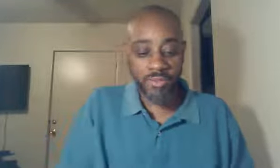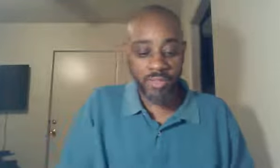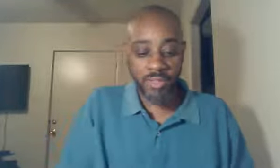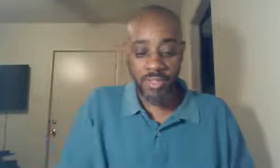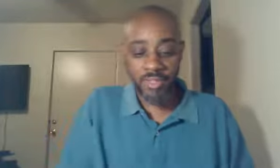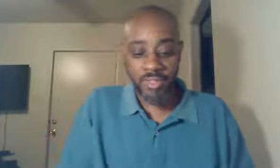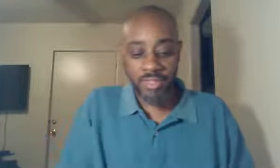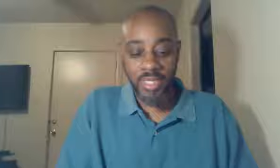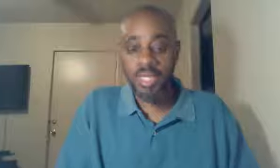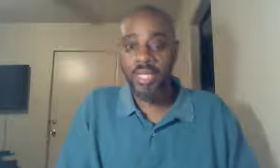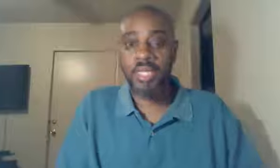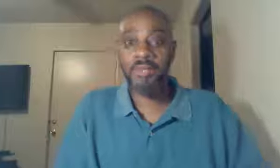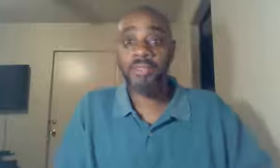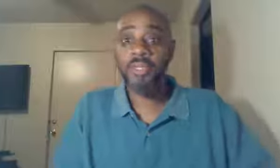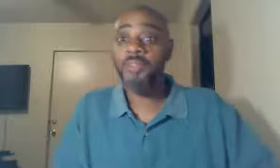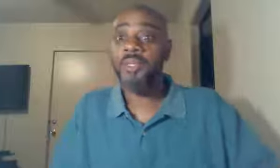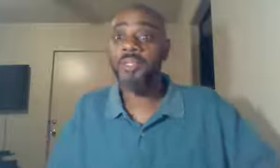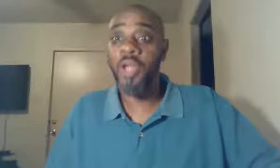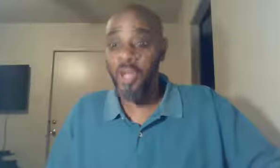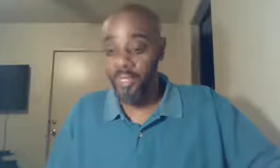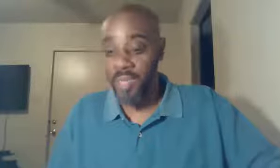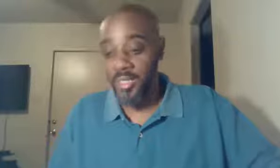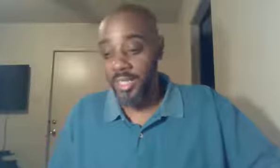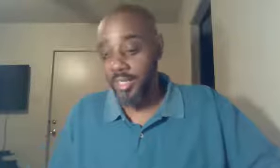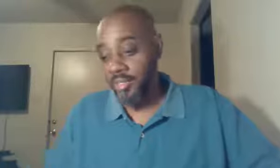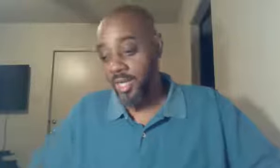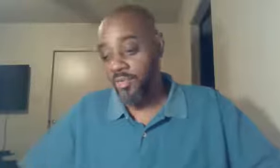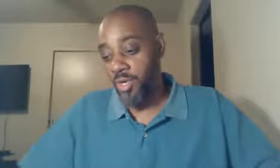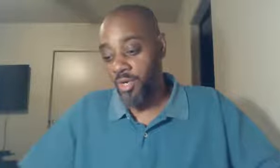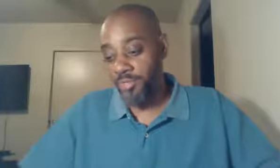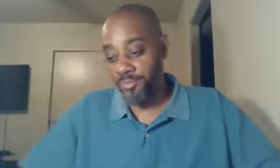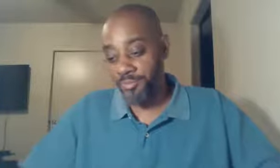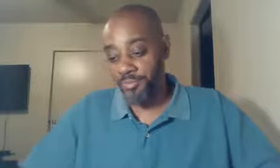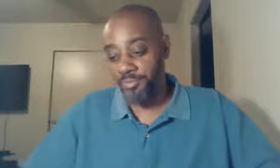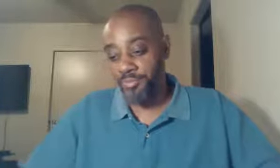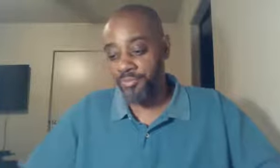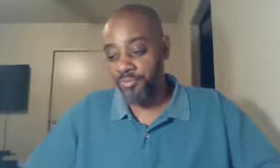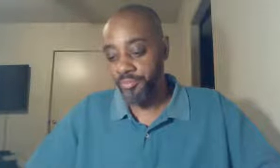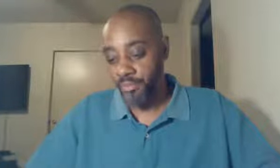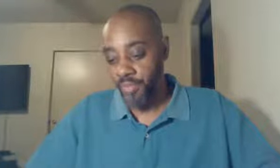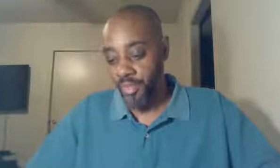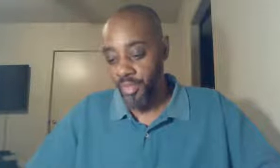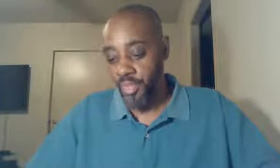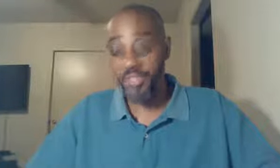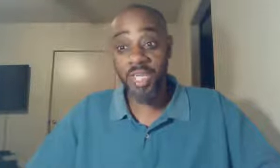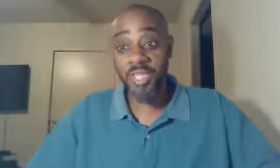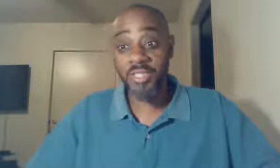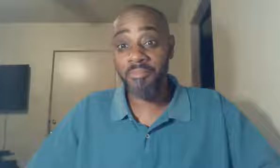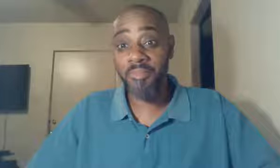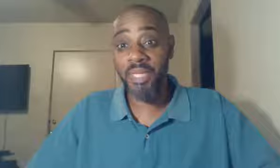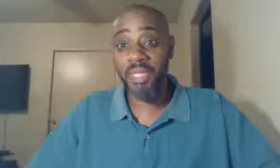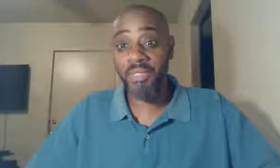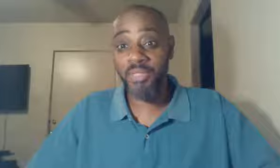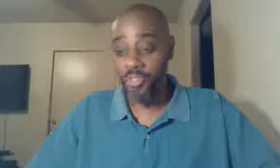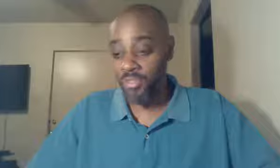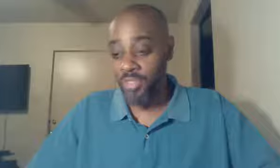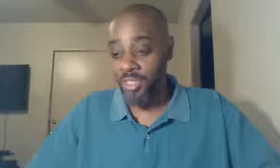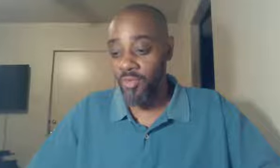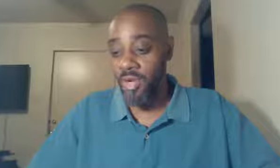studying and learning and meditating on God's Word. We'll give it just a minute to get the Word